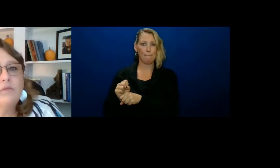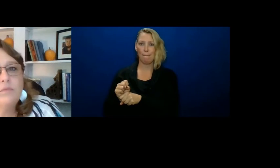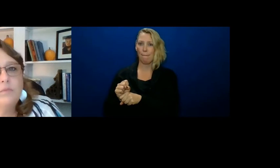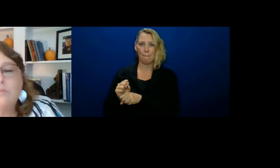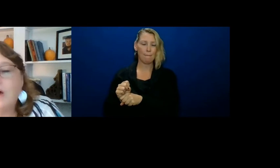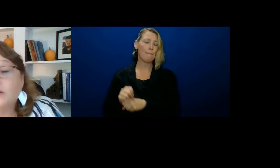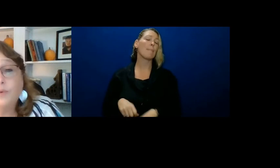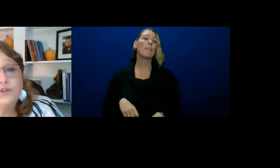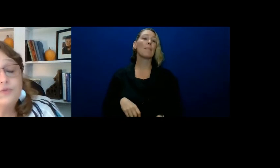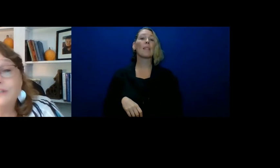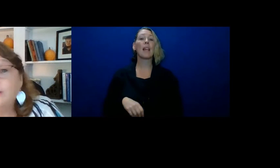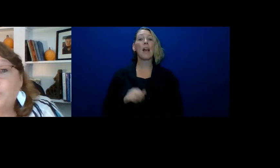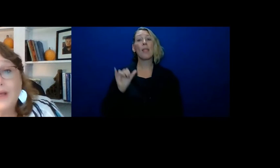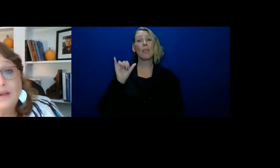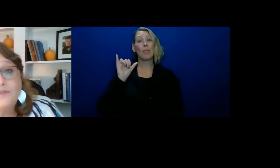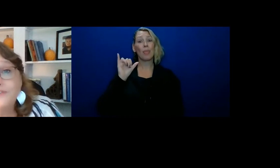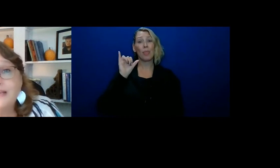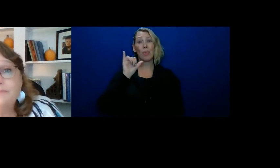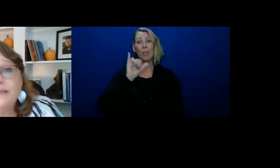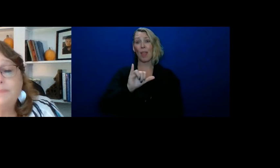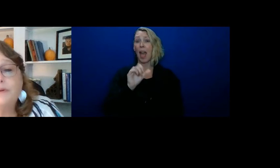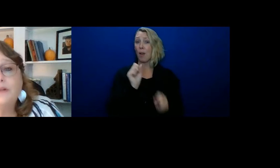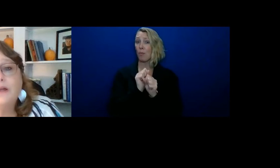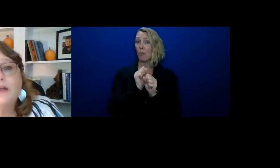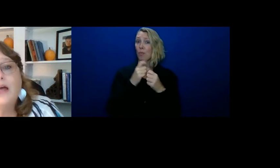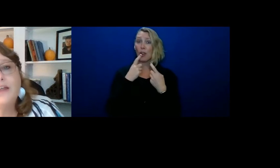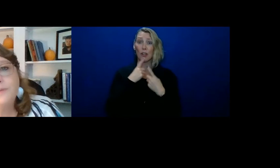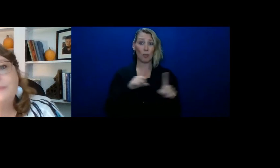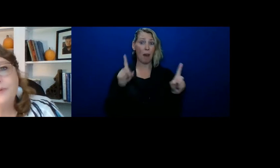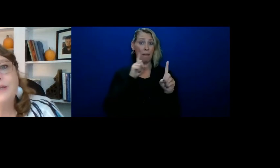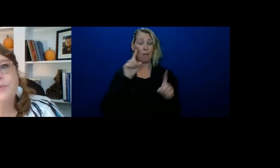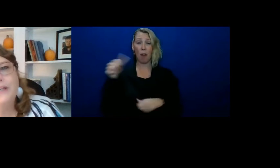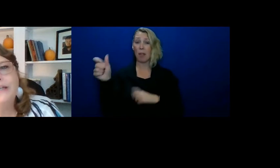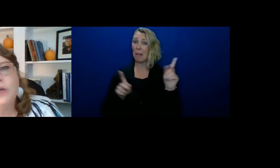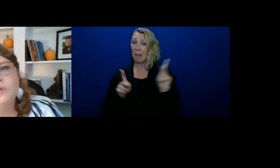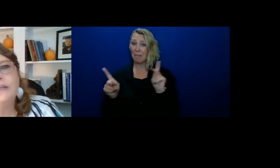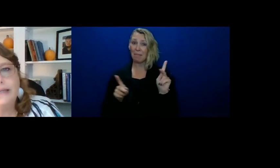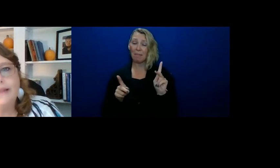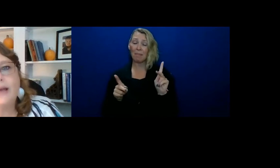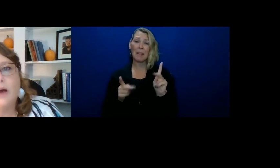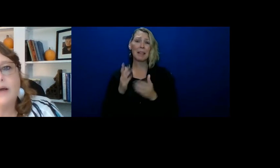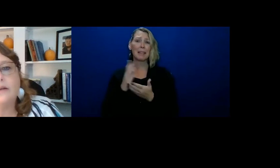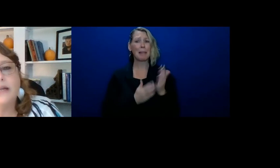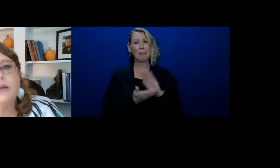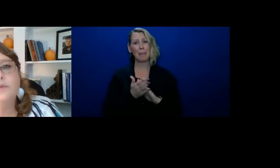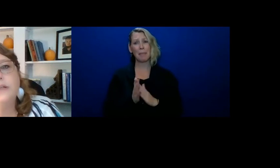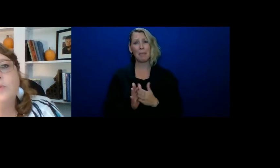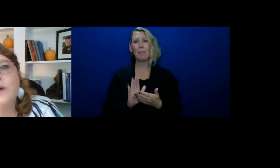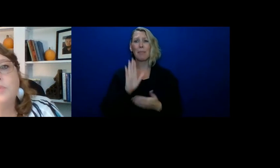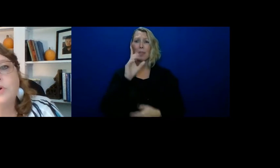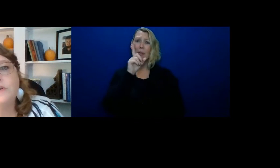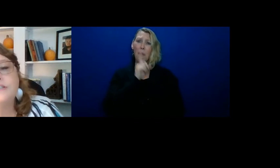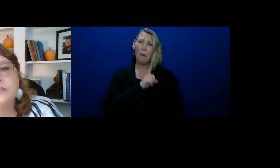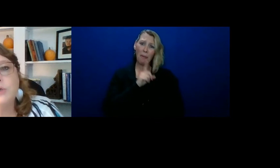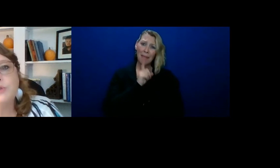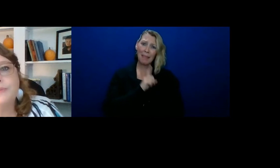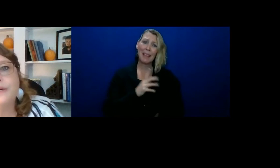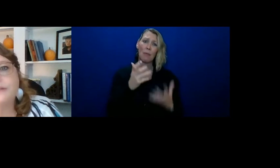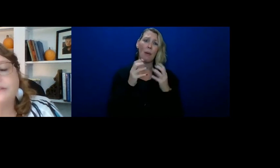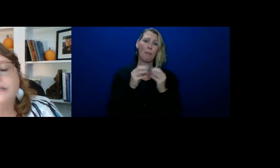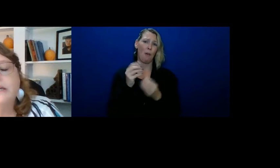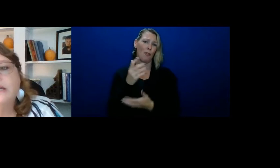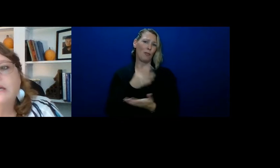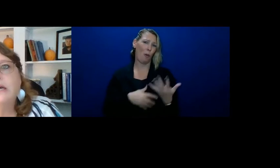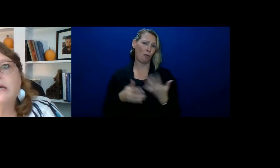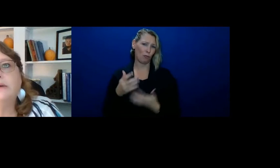That model works really well for some people. Other people get really lonely in that model and really want more of a social